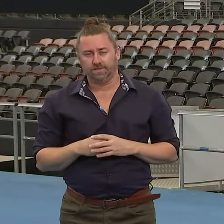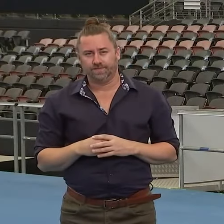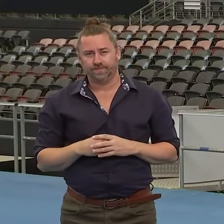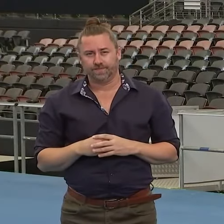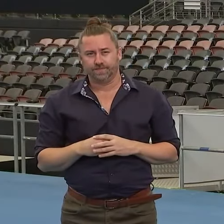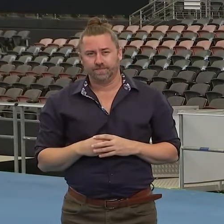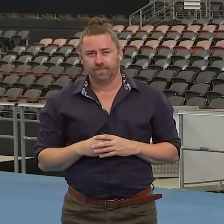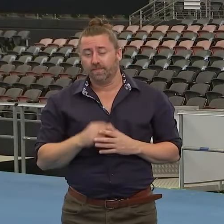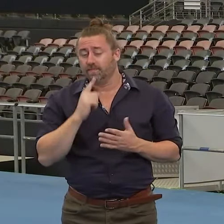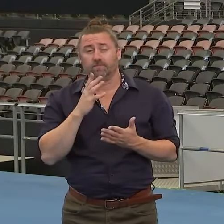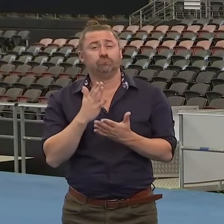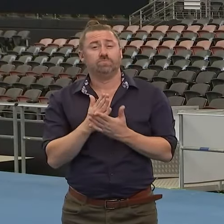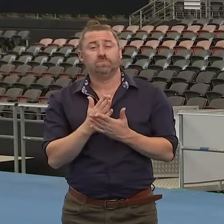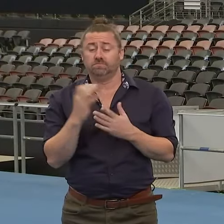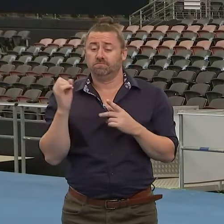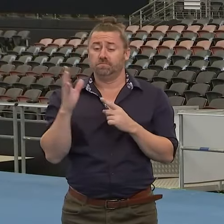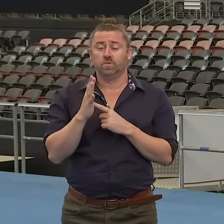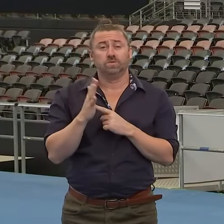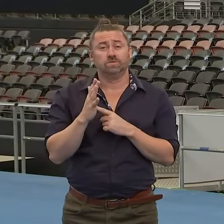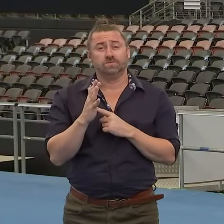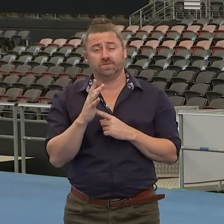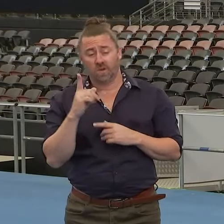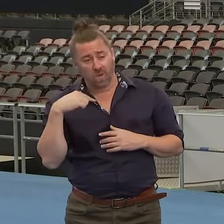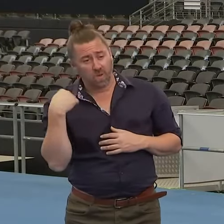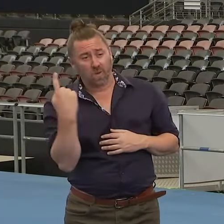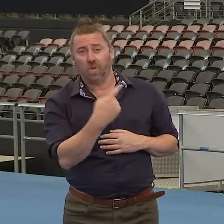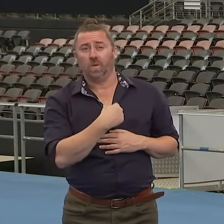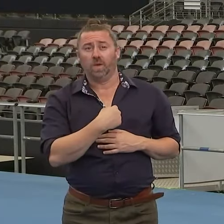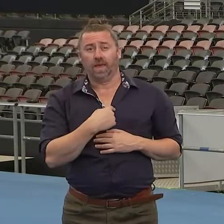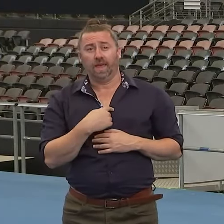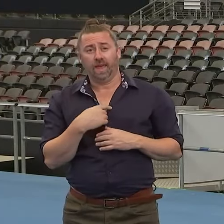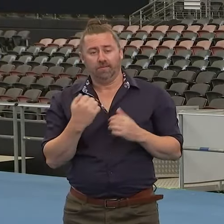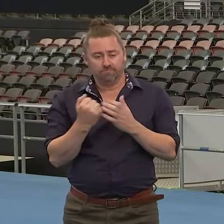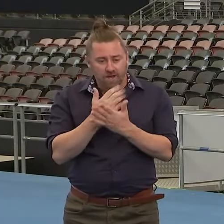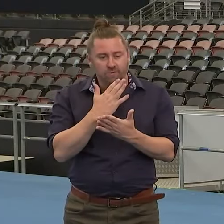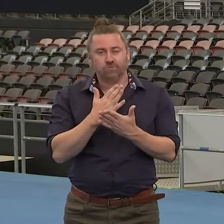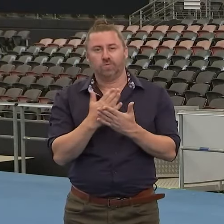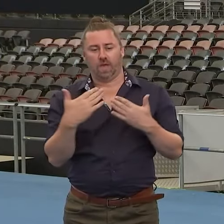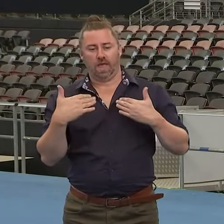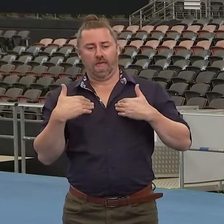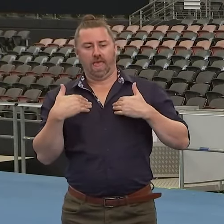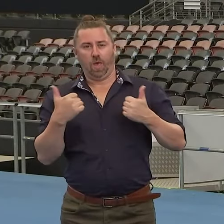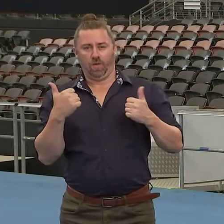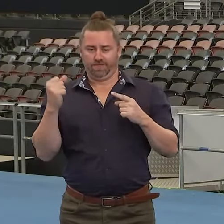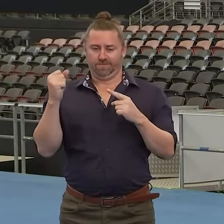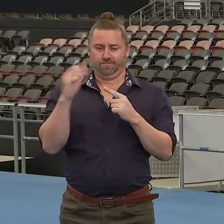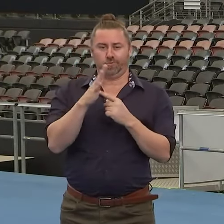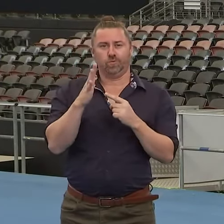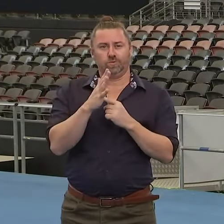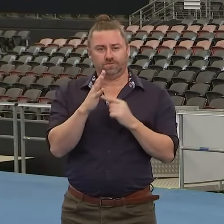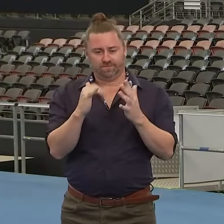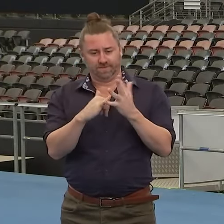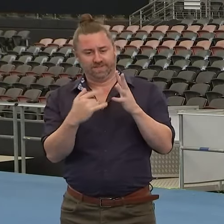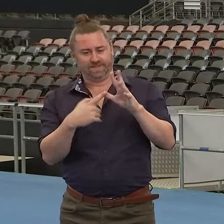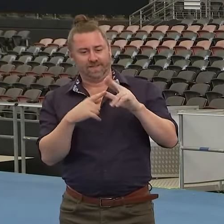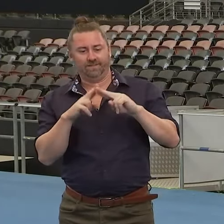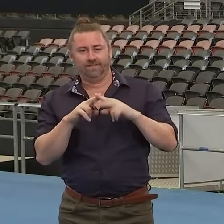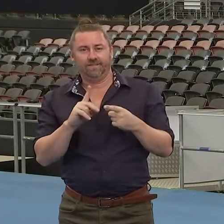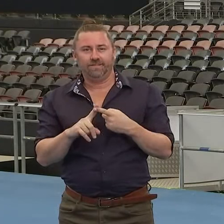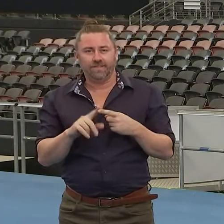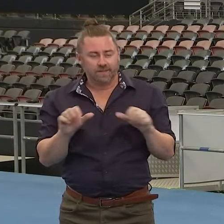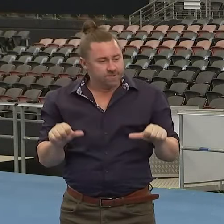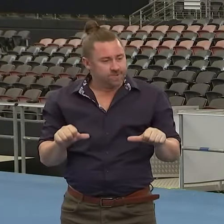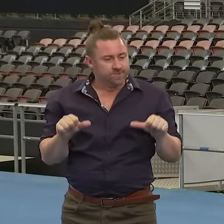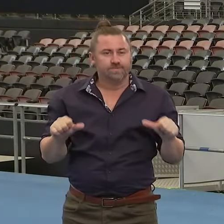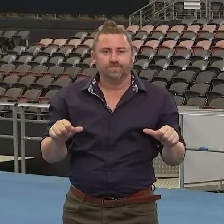is very much about making sure that we can keep the school communities as safe as possible. And it involves, as the Premier says,